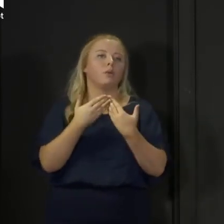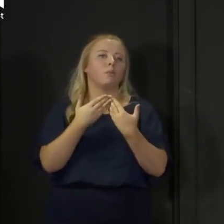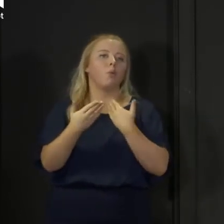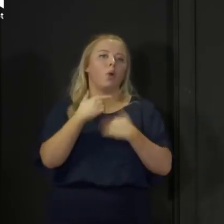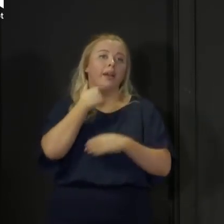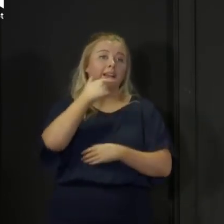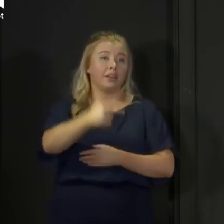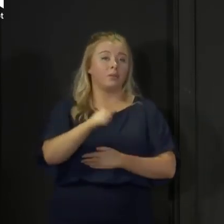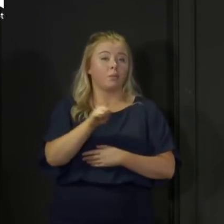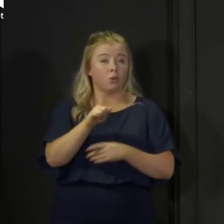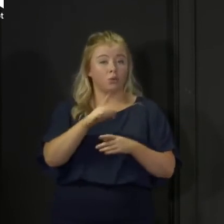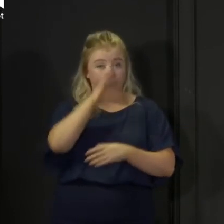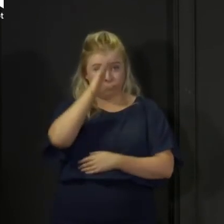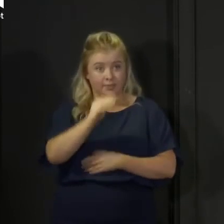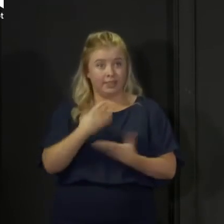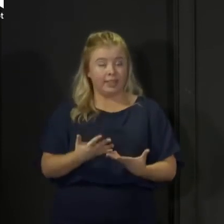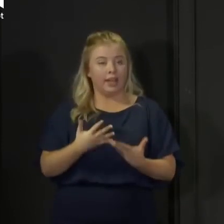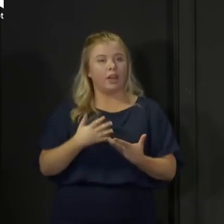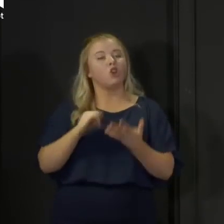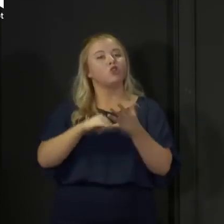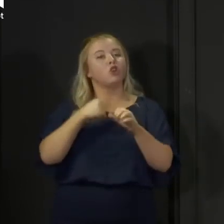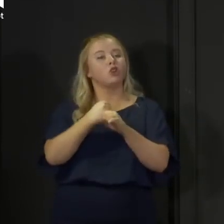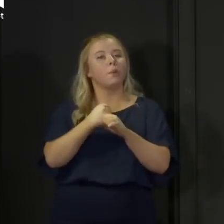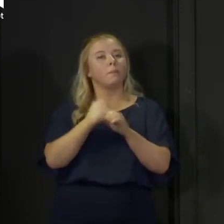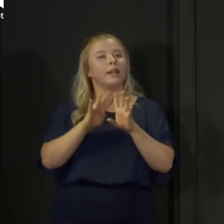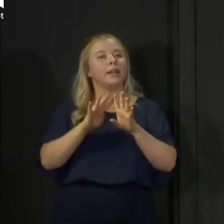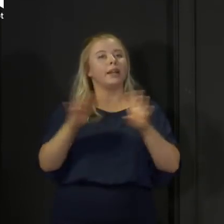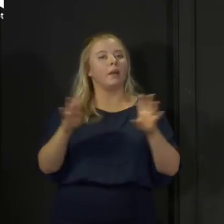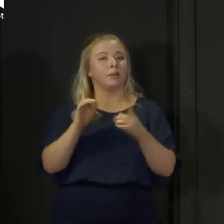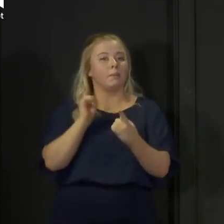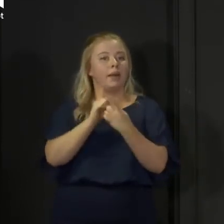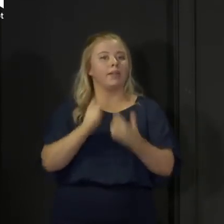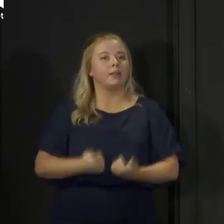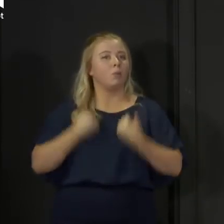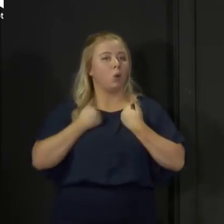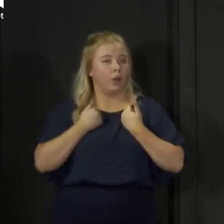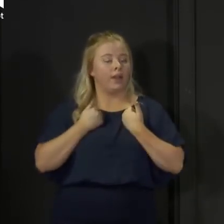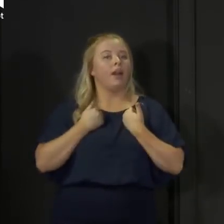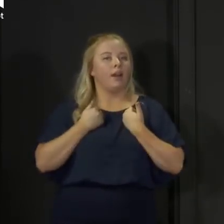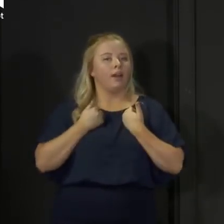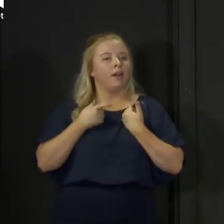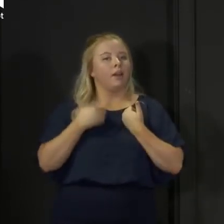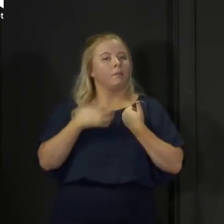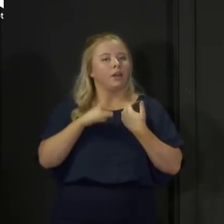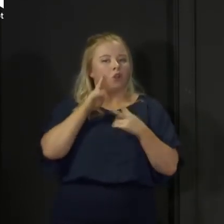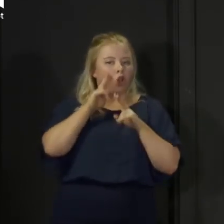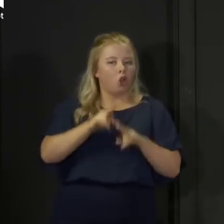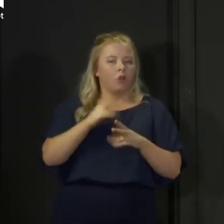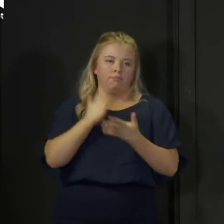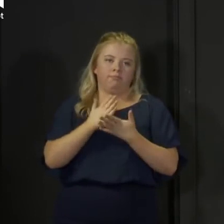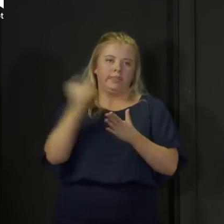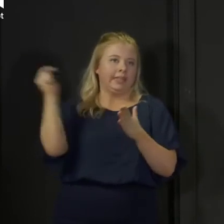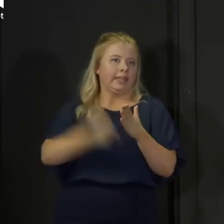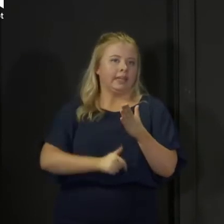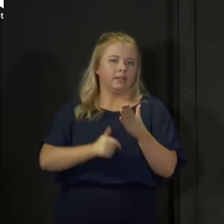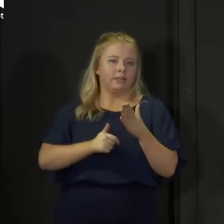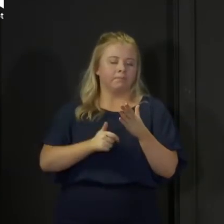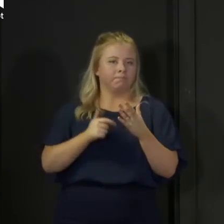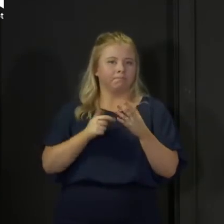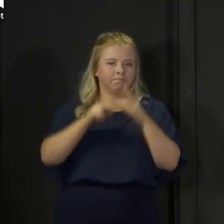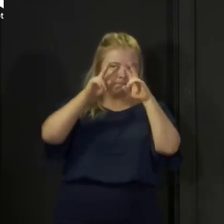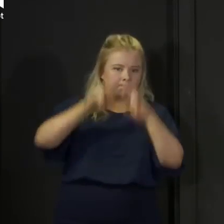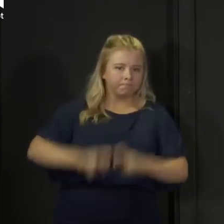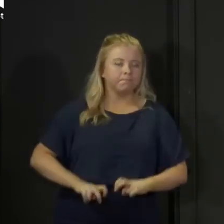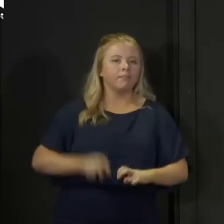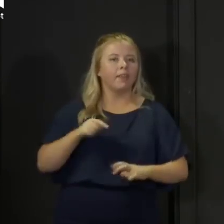the Scottish Government Cabinet, which met this morning, meets every Tuesday morning, looked at this in detail. And